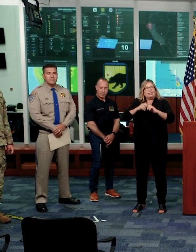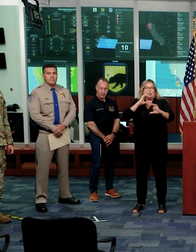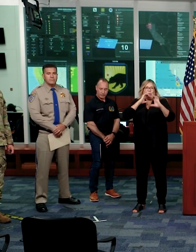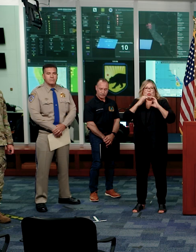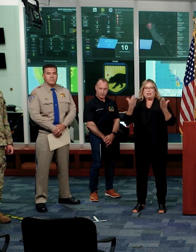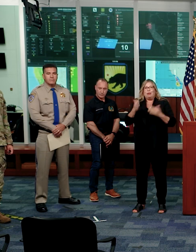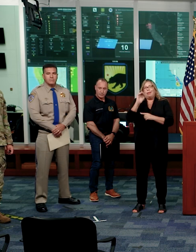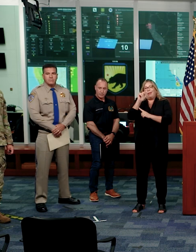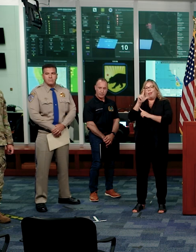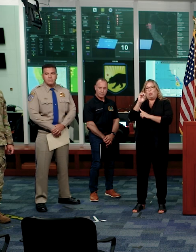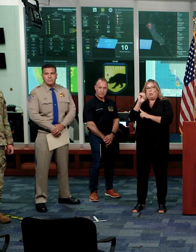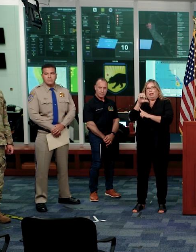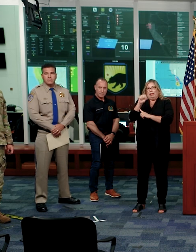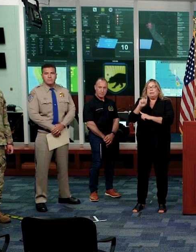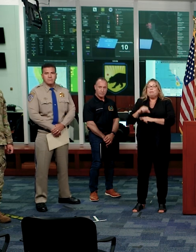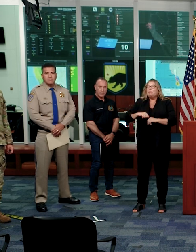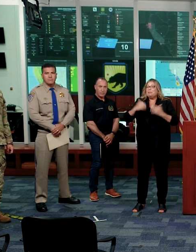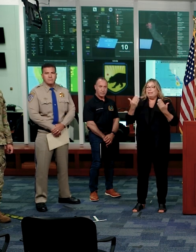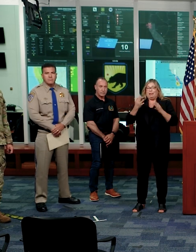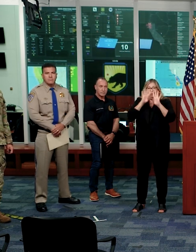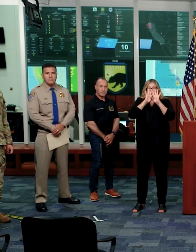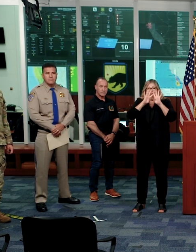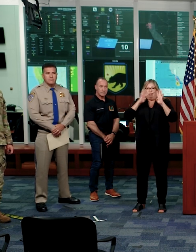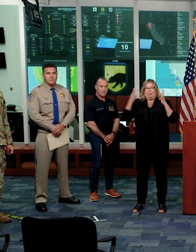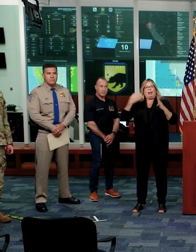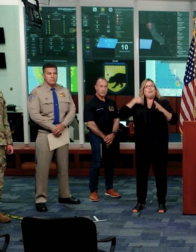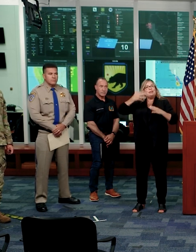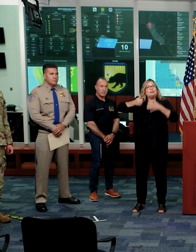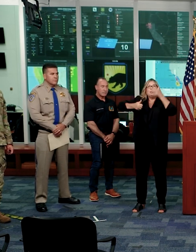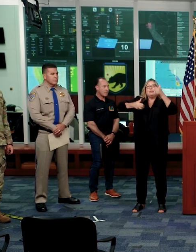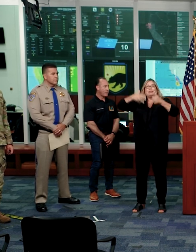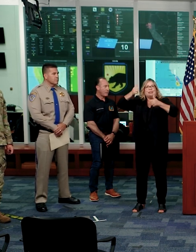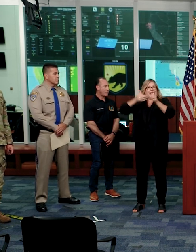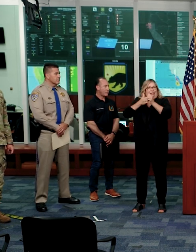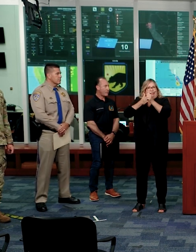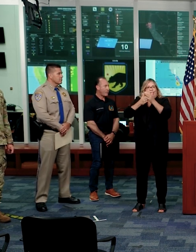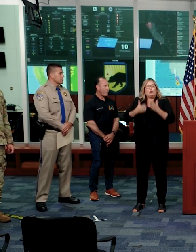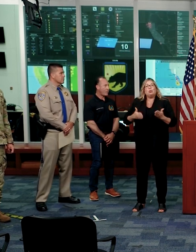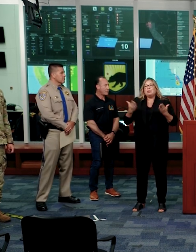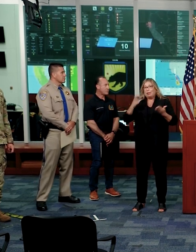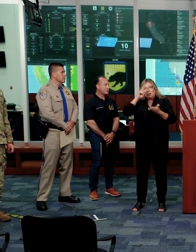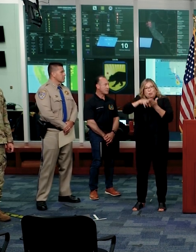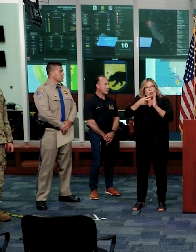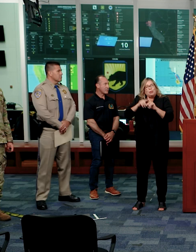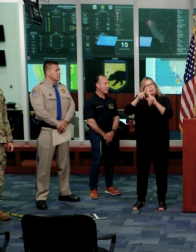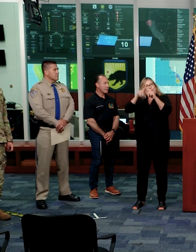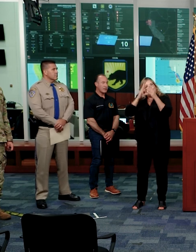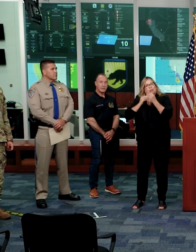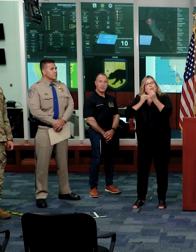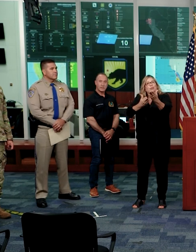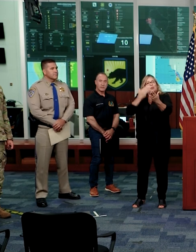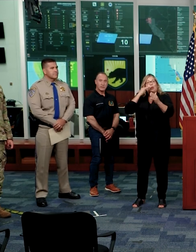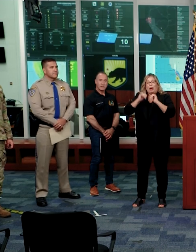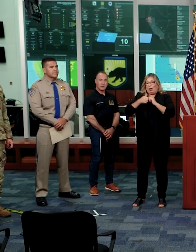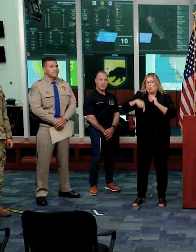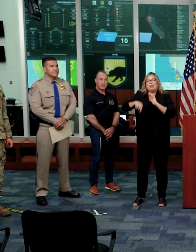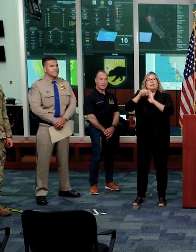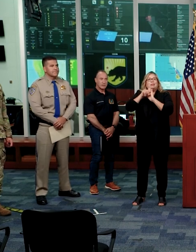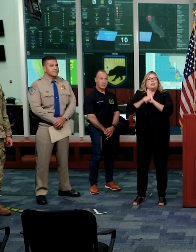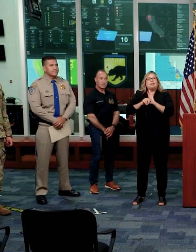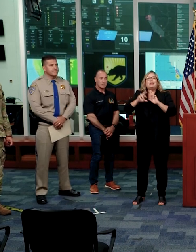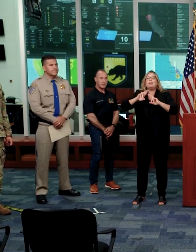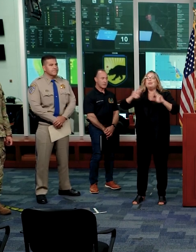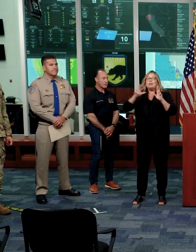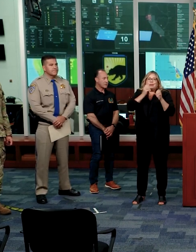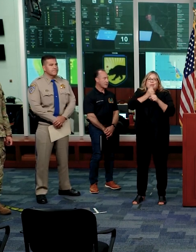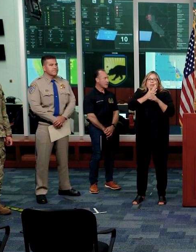We've assembled a group of senior leaders across state government today to give you an update on the state's preparedness efforts around Hurricane